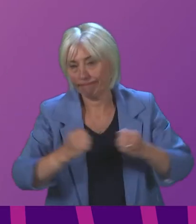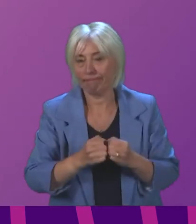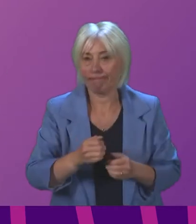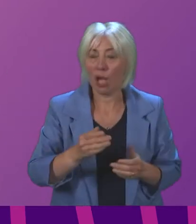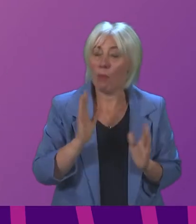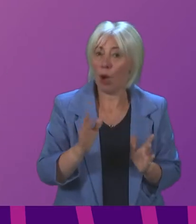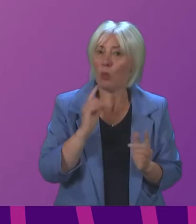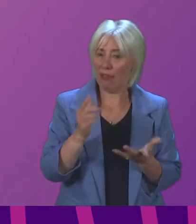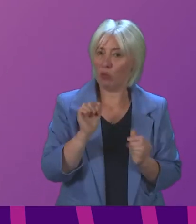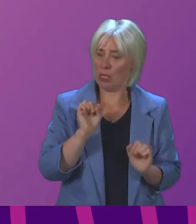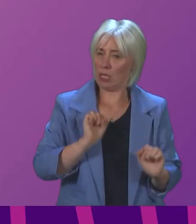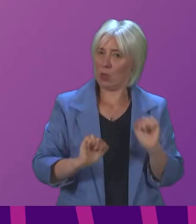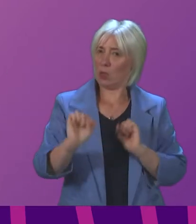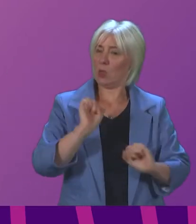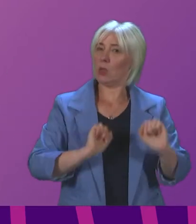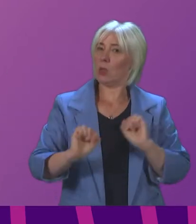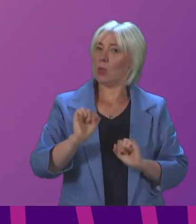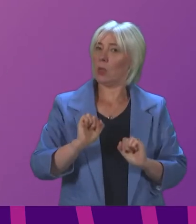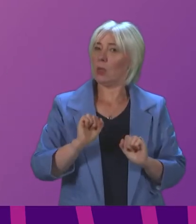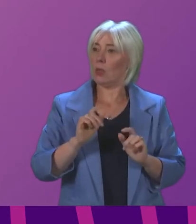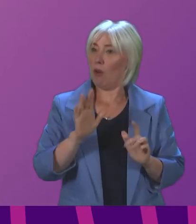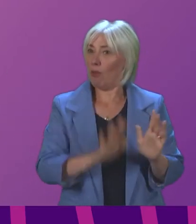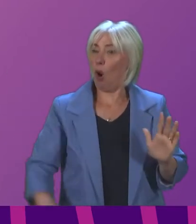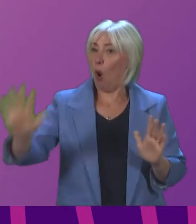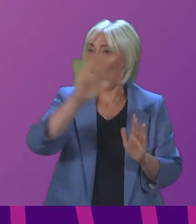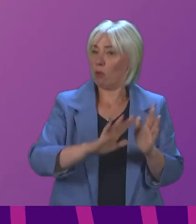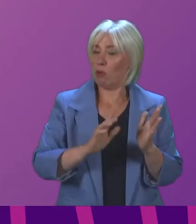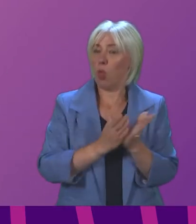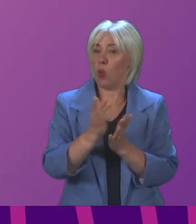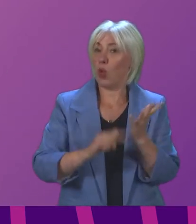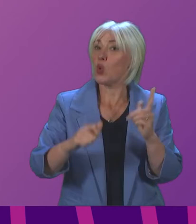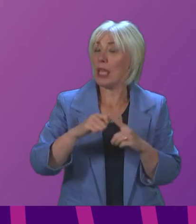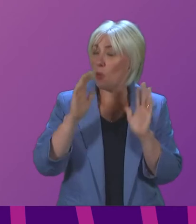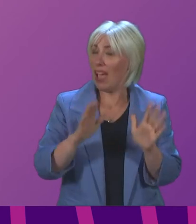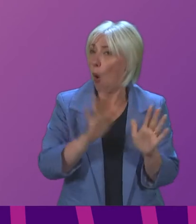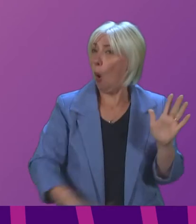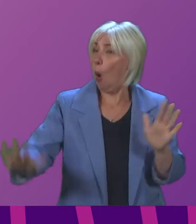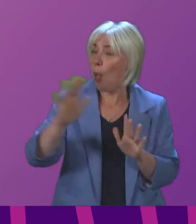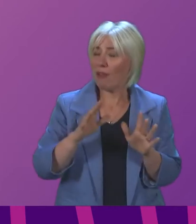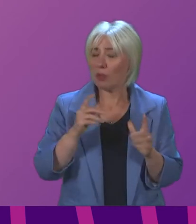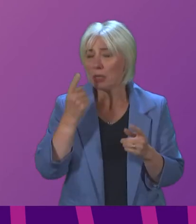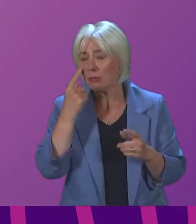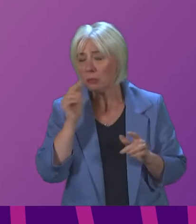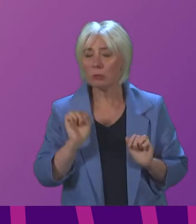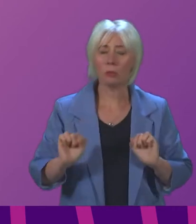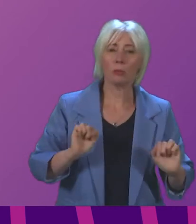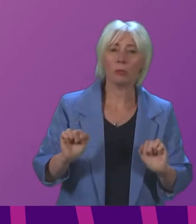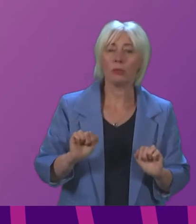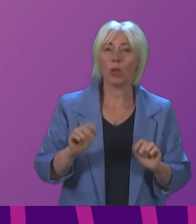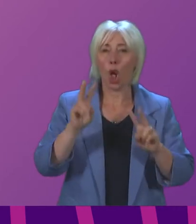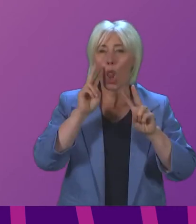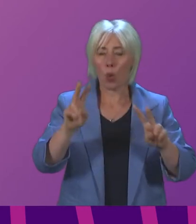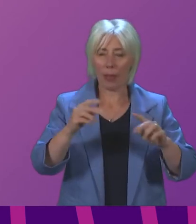we take a precautionary approach as governments across the United Kingdom are doing and that means all of us adhering to the current baseline